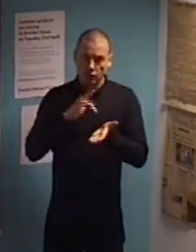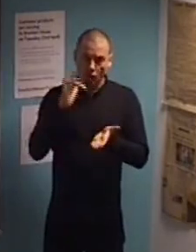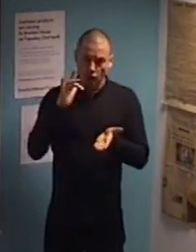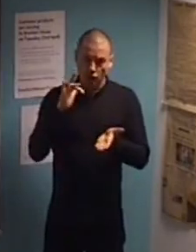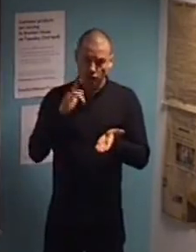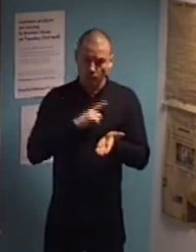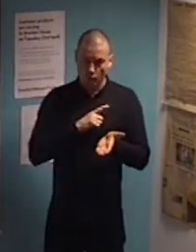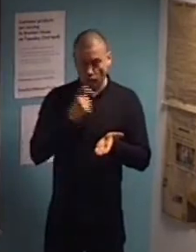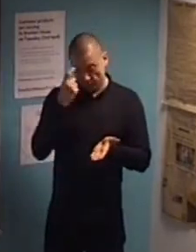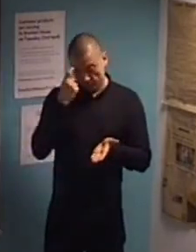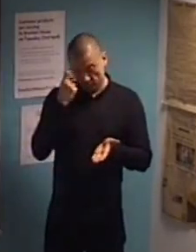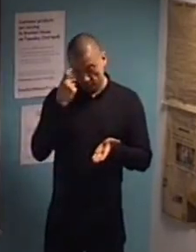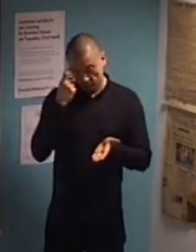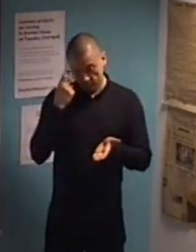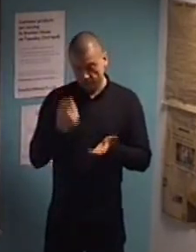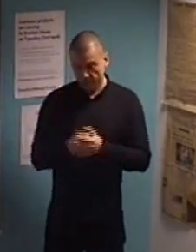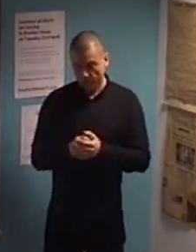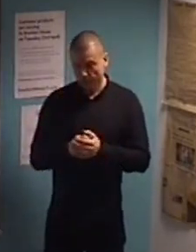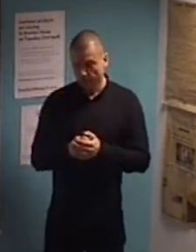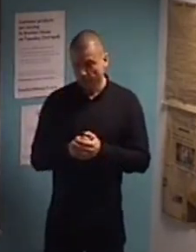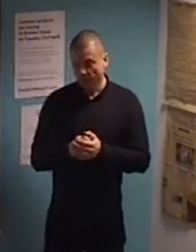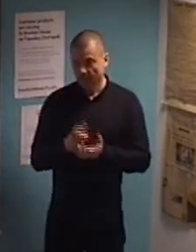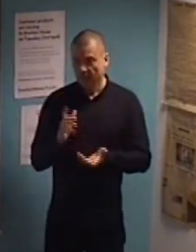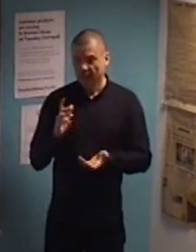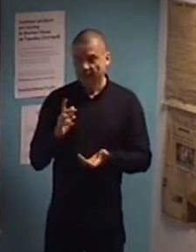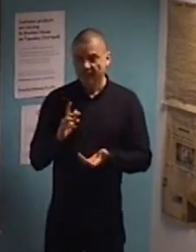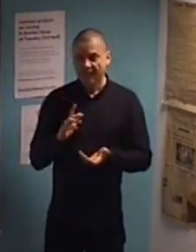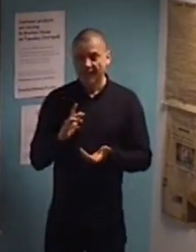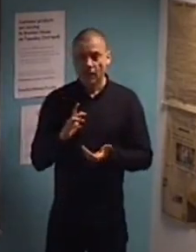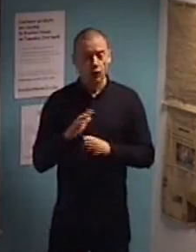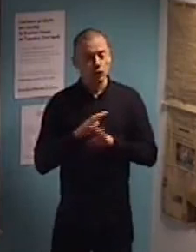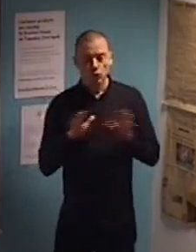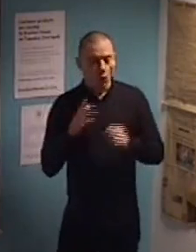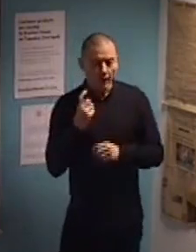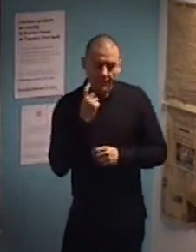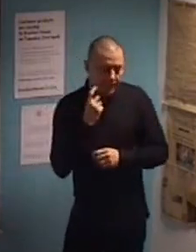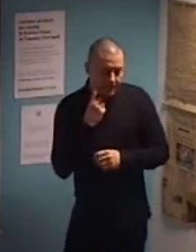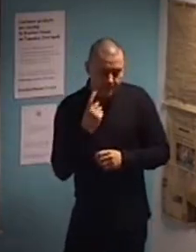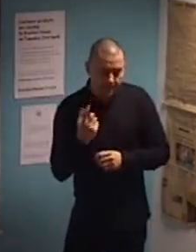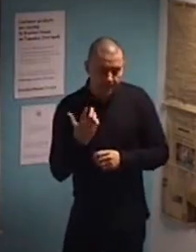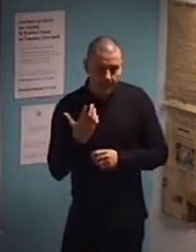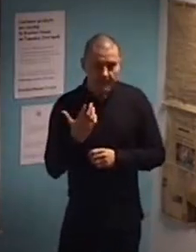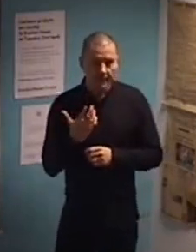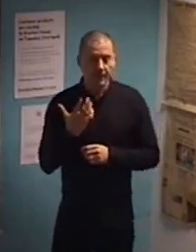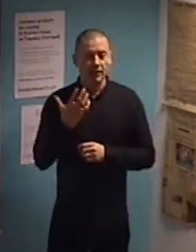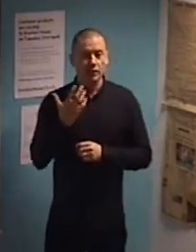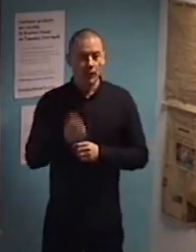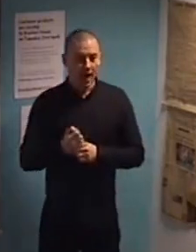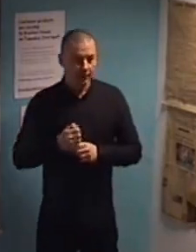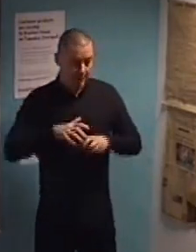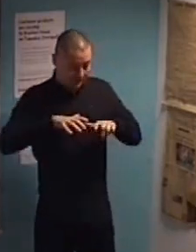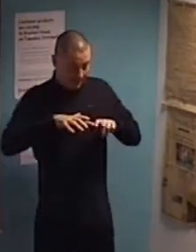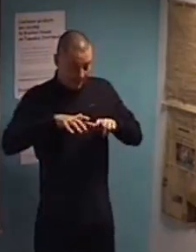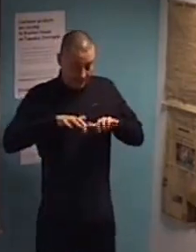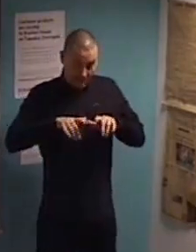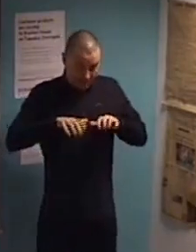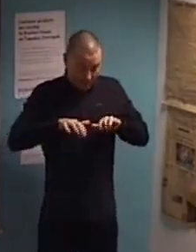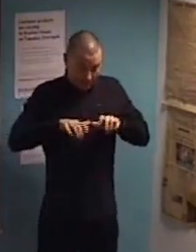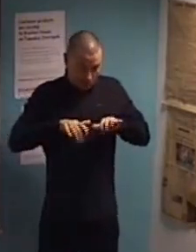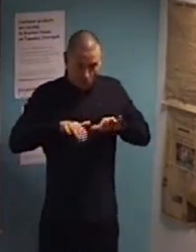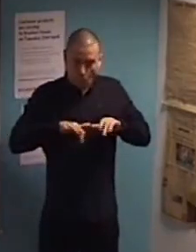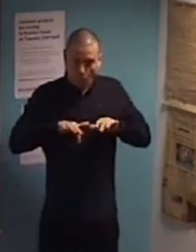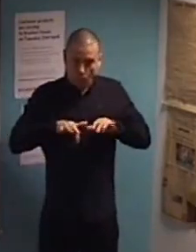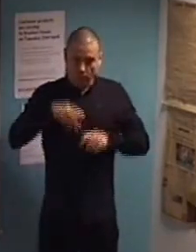obviously, it's not easy to, kind of, carry the, for example, keyboard with you all the time. And,